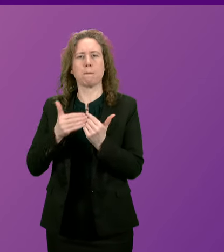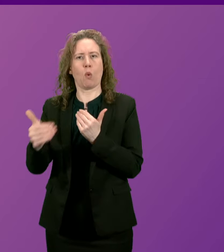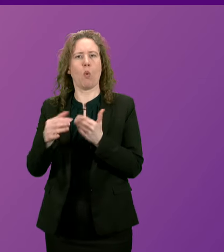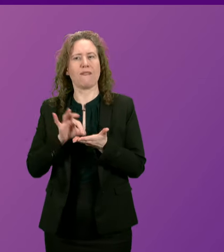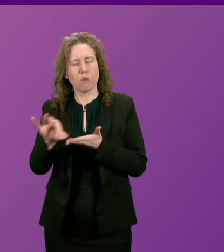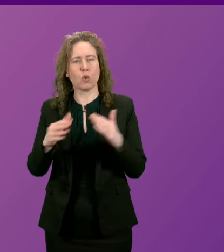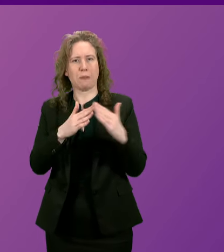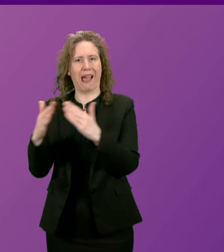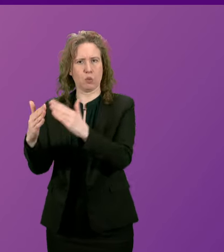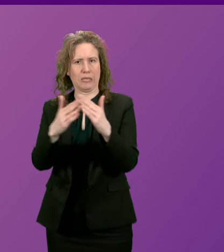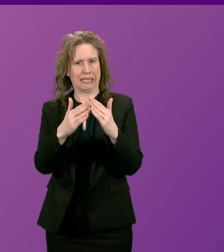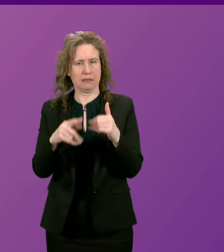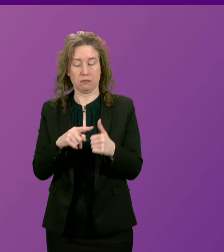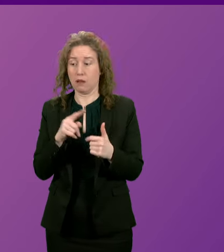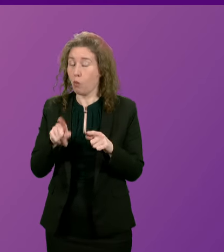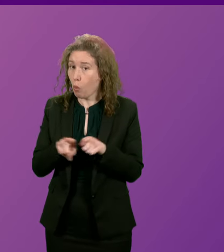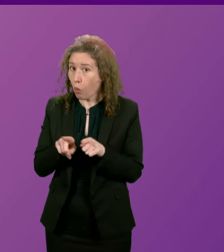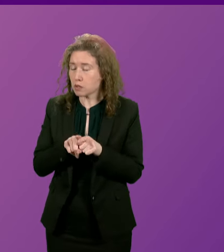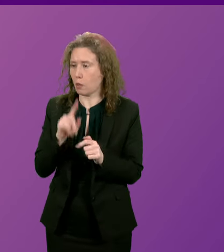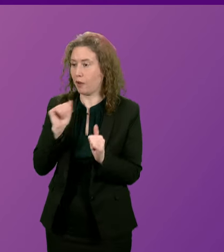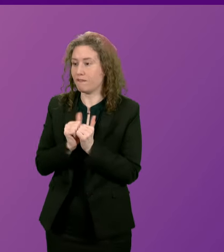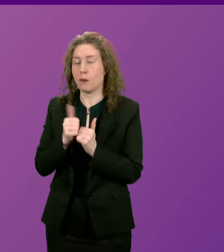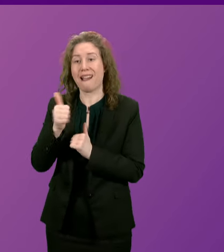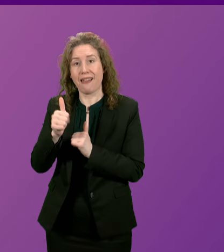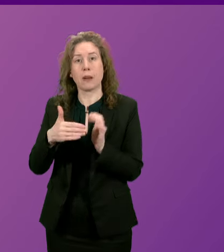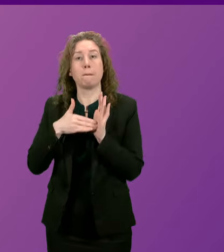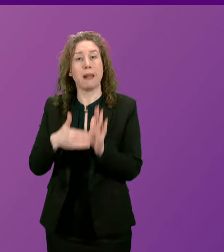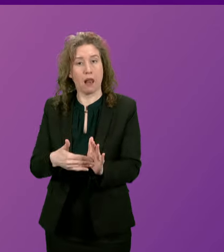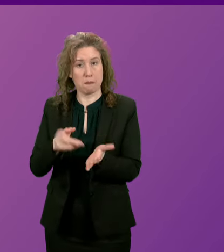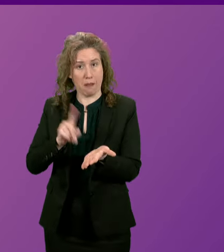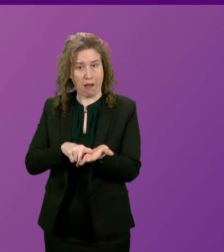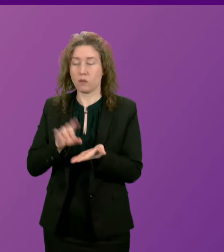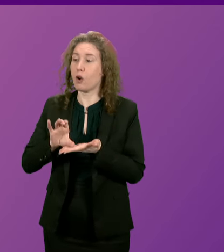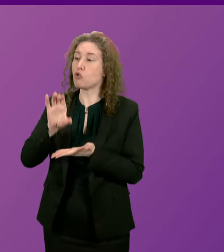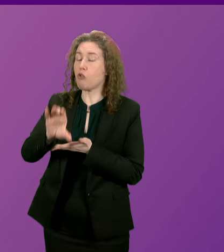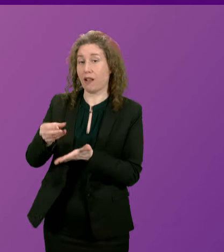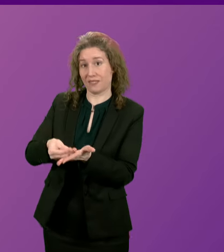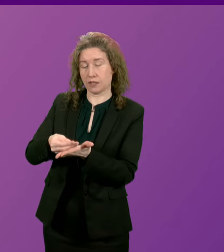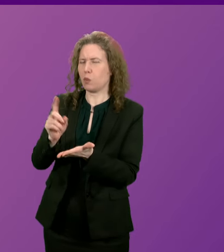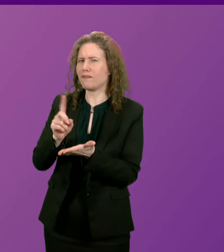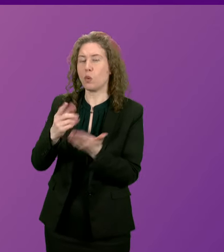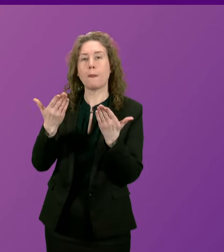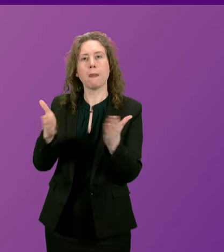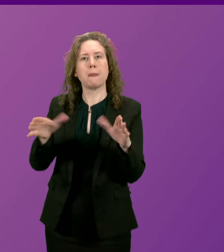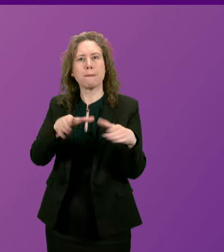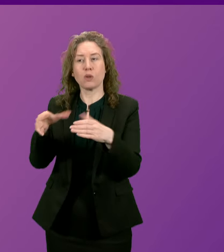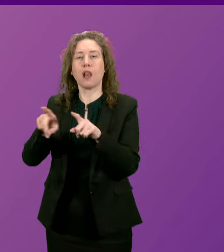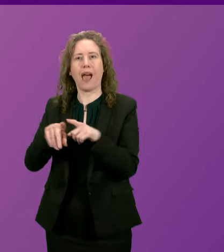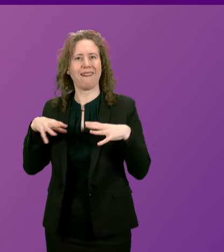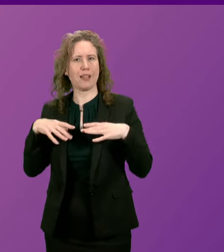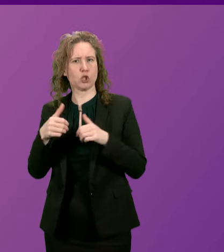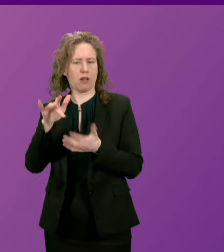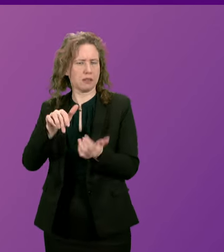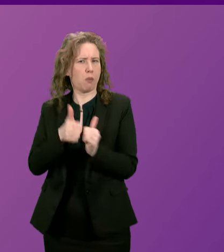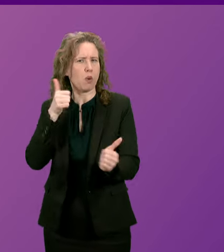stock. On top of that we confirmed £11 million of grant funding for public bodies such as leisure centres.